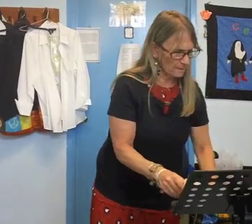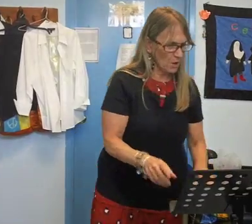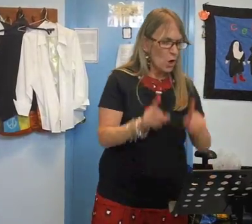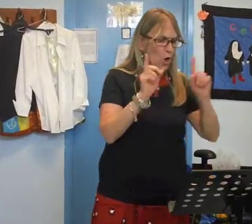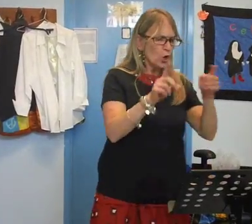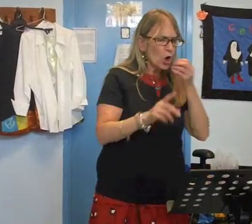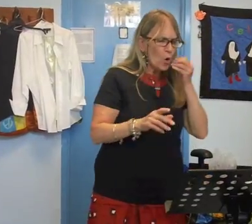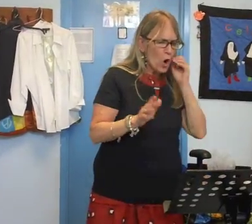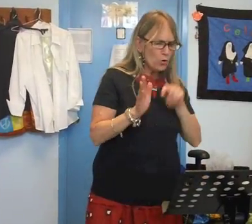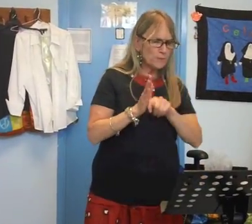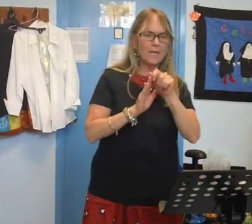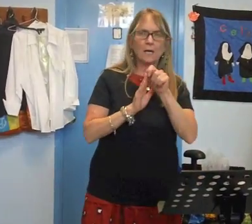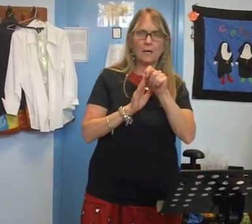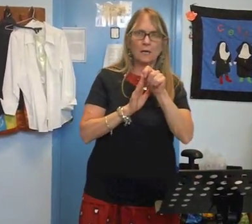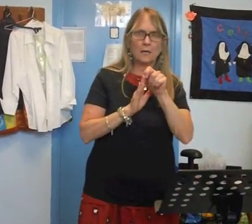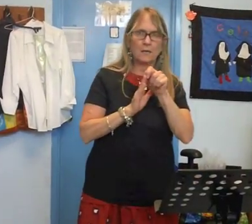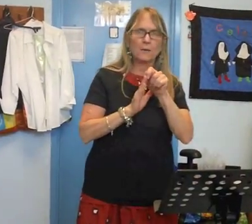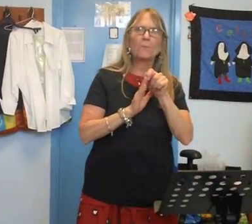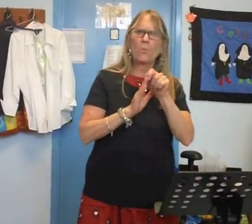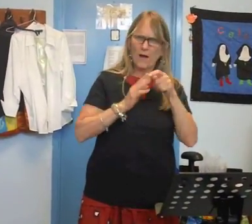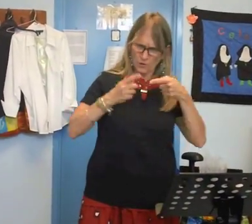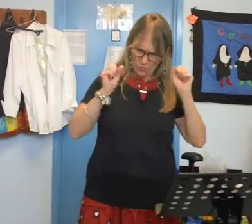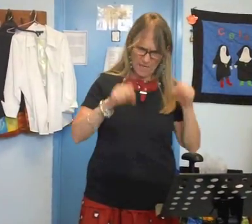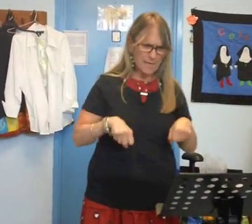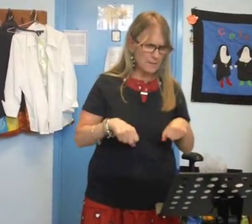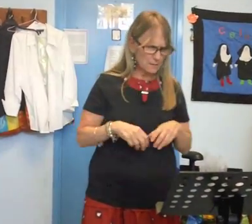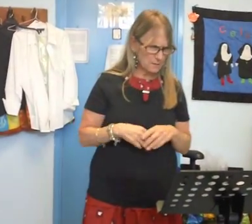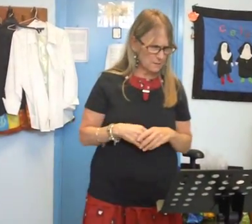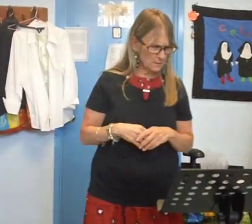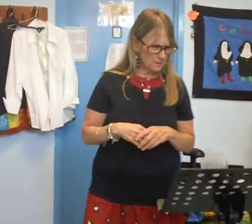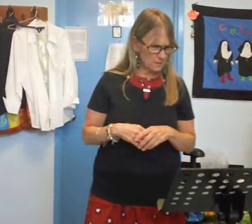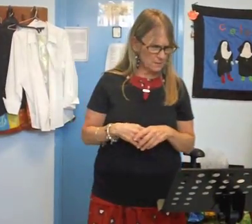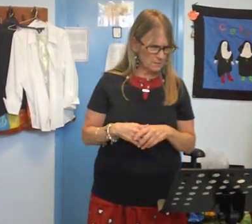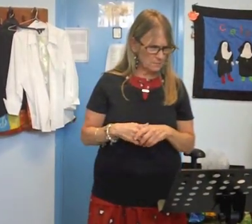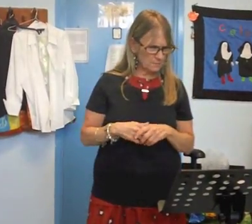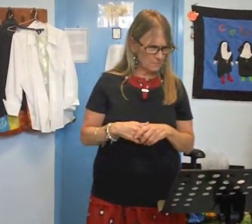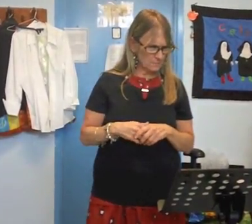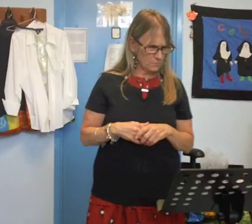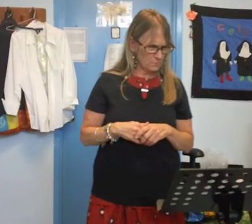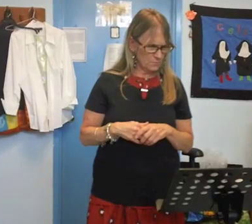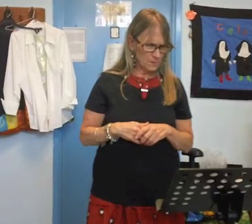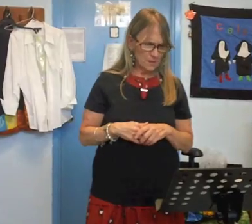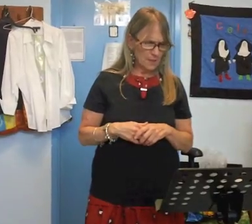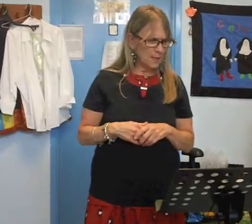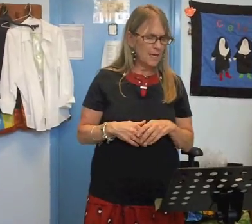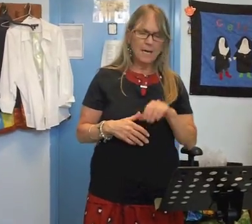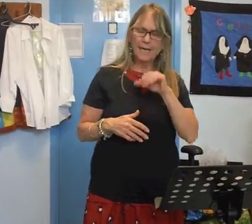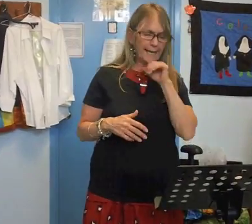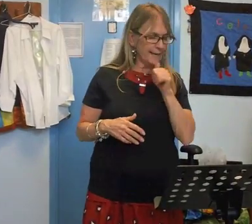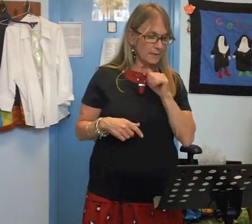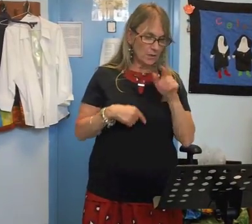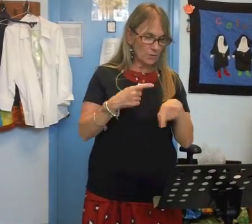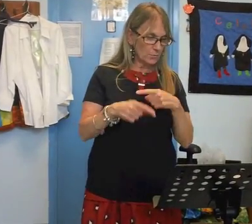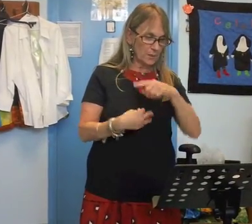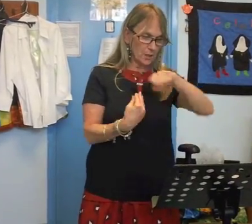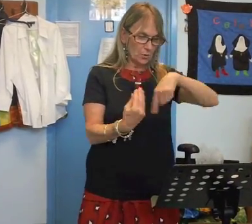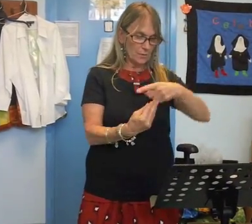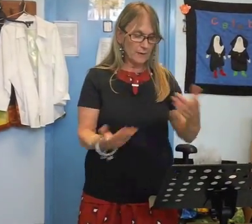go home Tuck while you can I stay with you and I ain't gonna be around